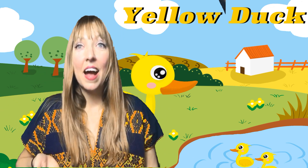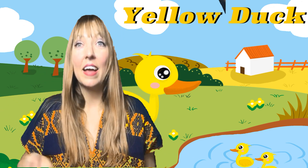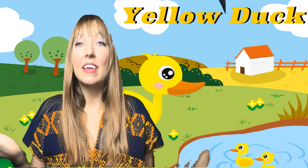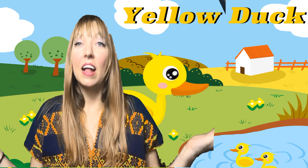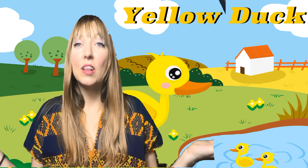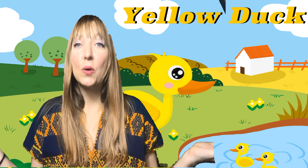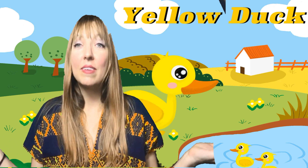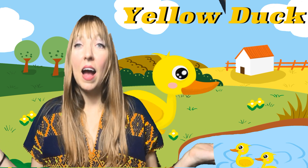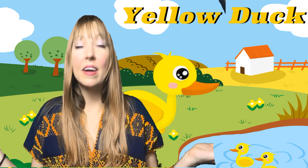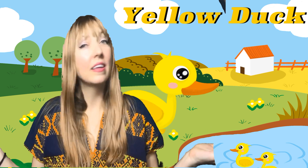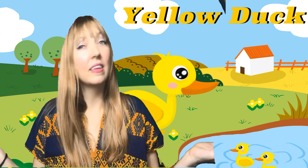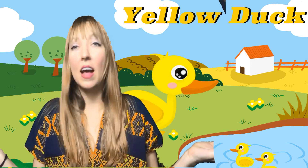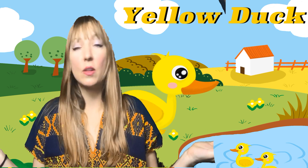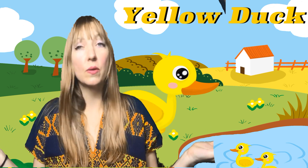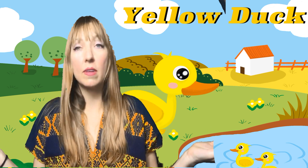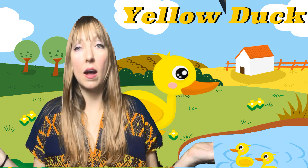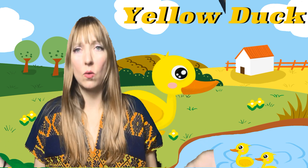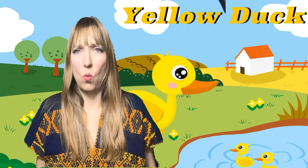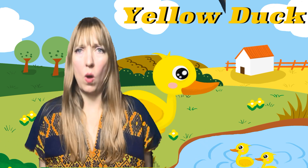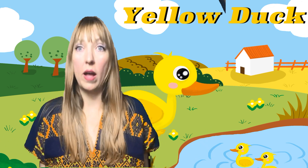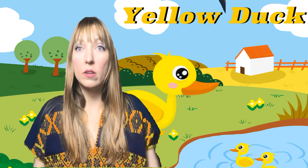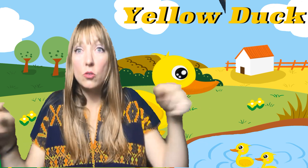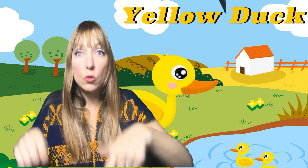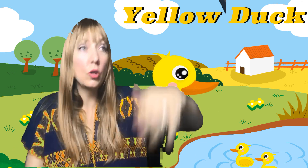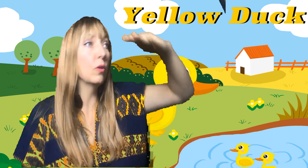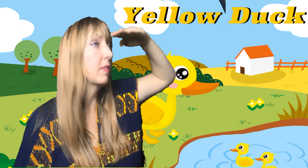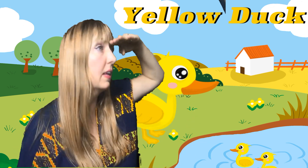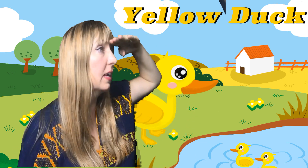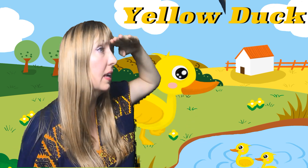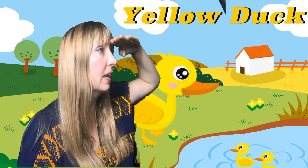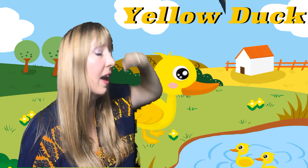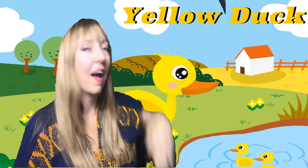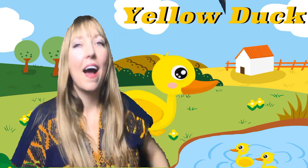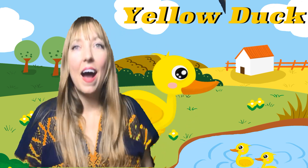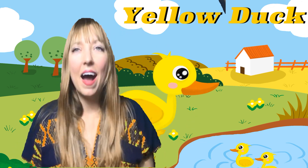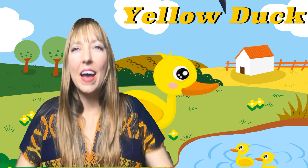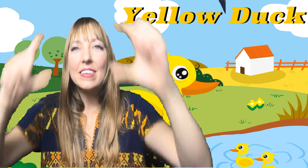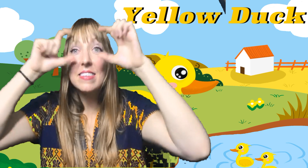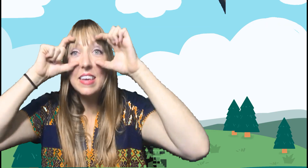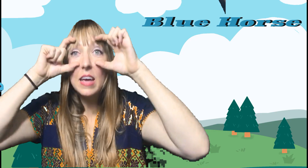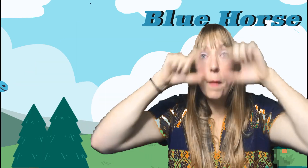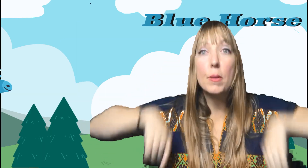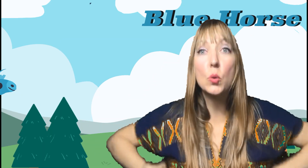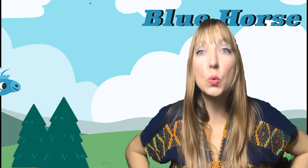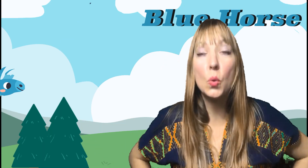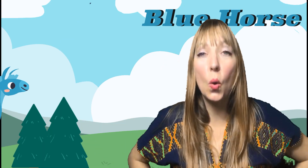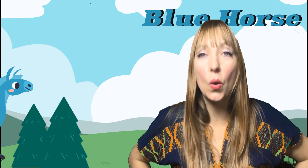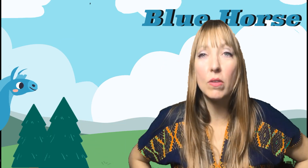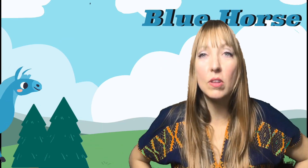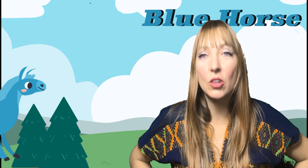Yellow duck, yellow duck, what do you see? I see a blue horse